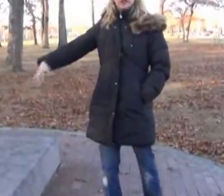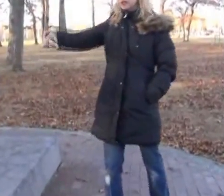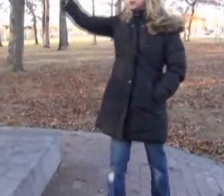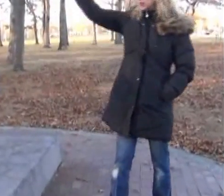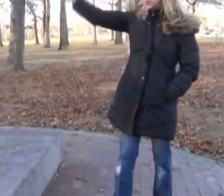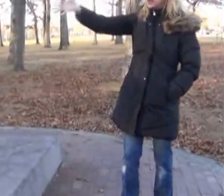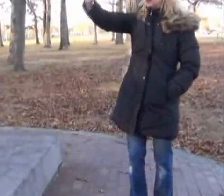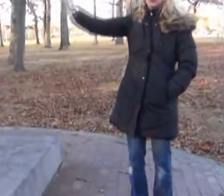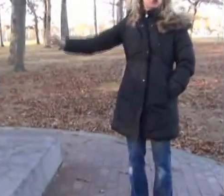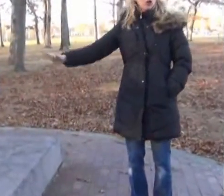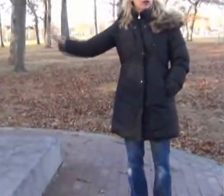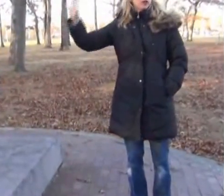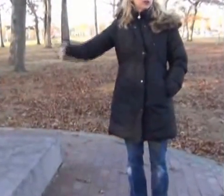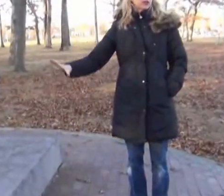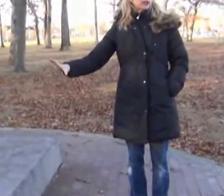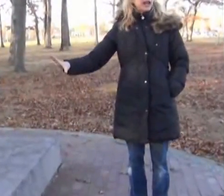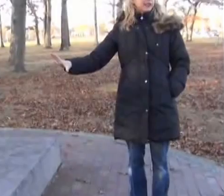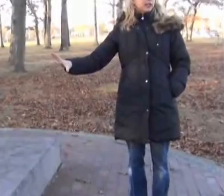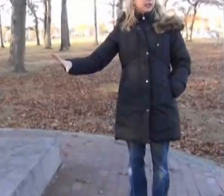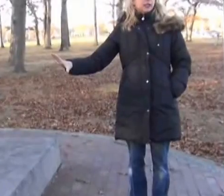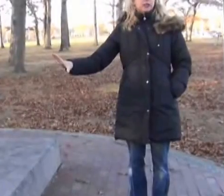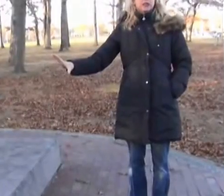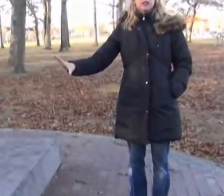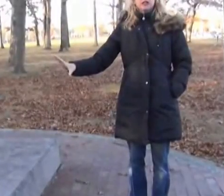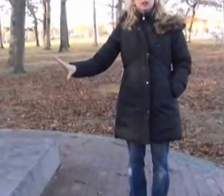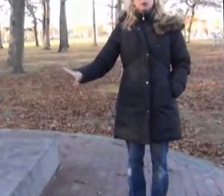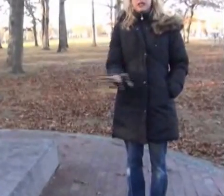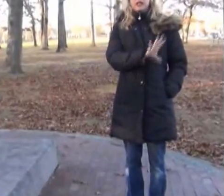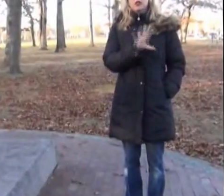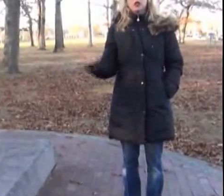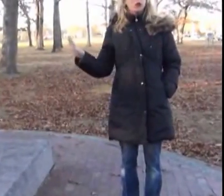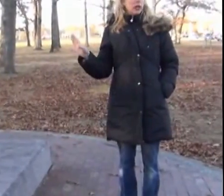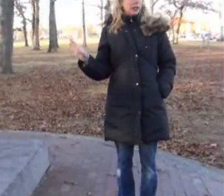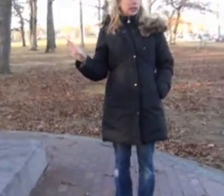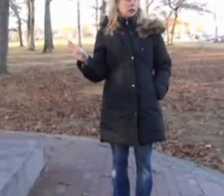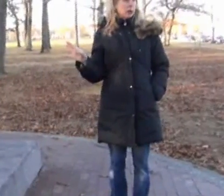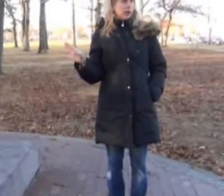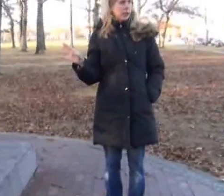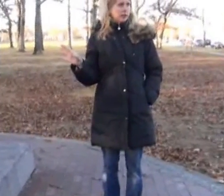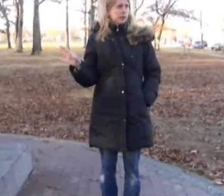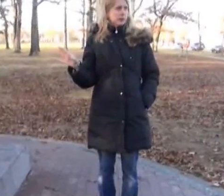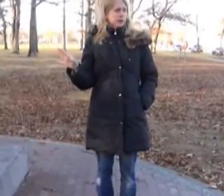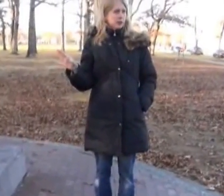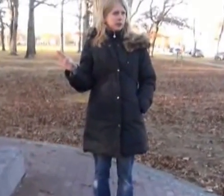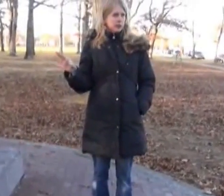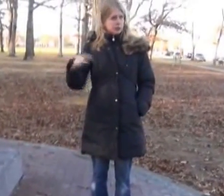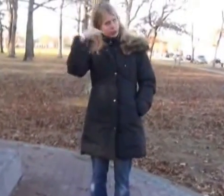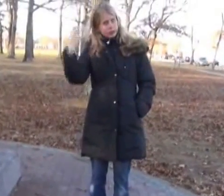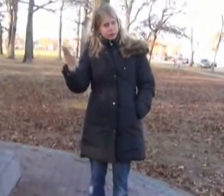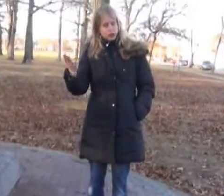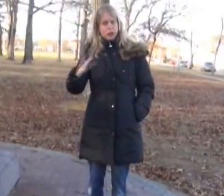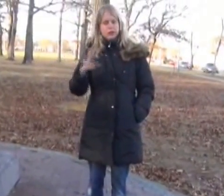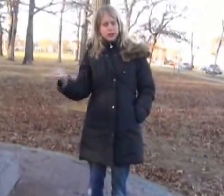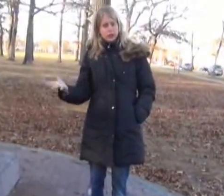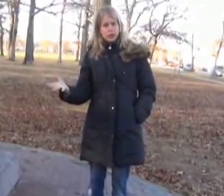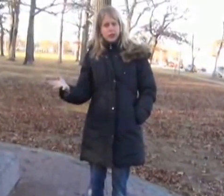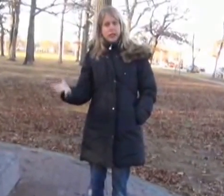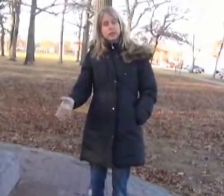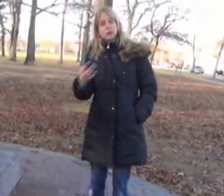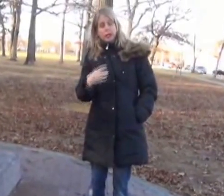had this, he had this drawing almost exactly like this. But he had no idea how to make it. He envisioned it, but he didn't know how make it. So